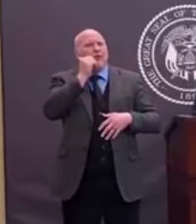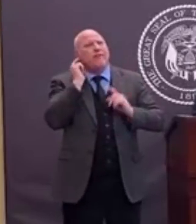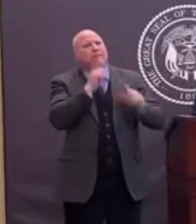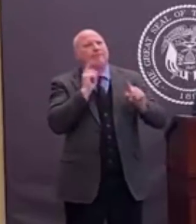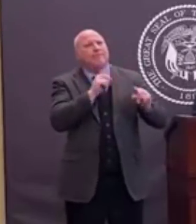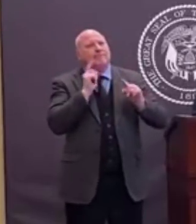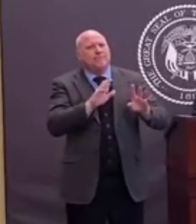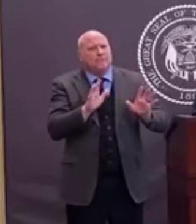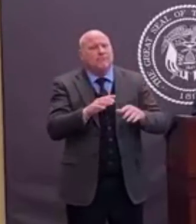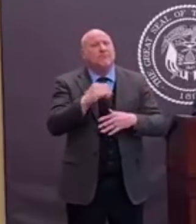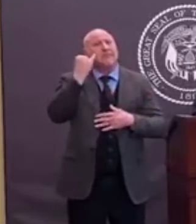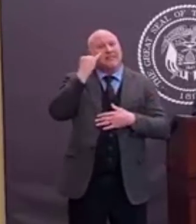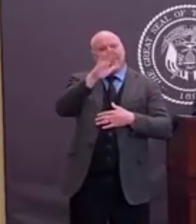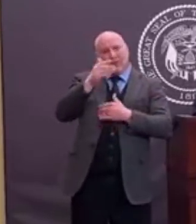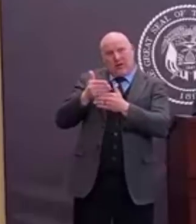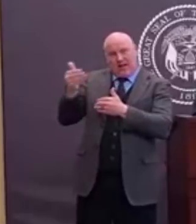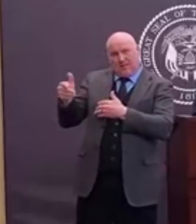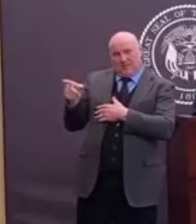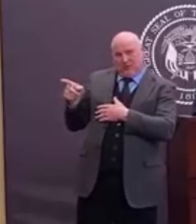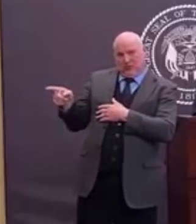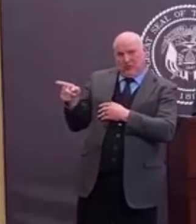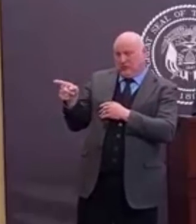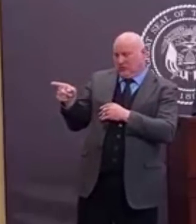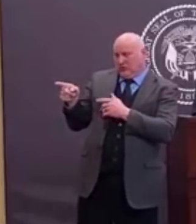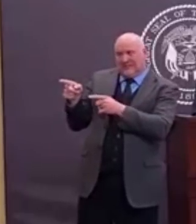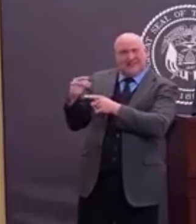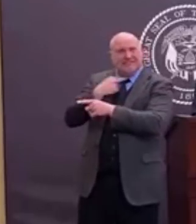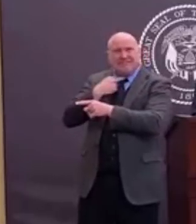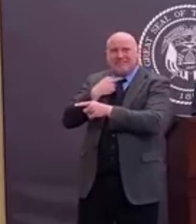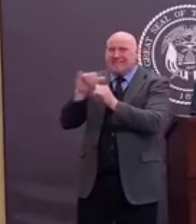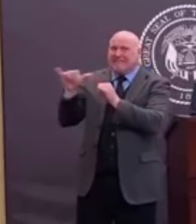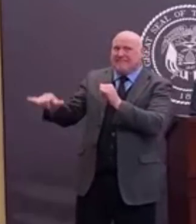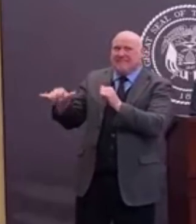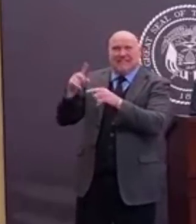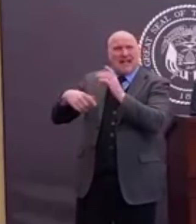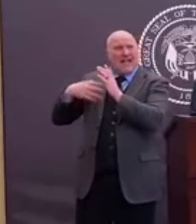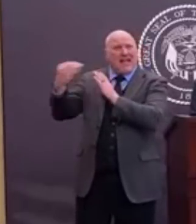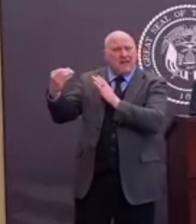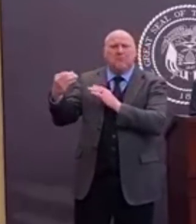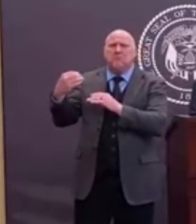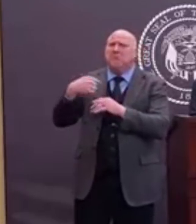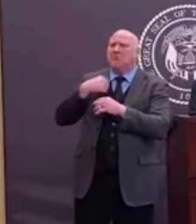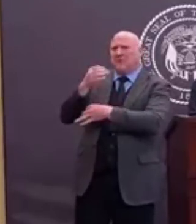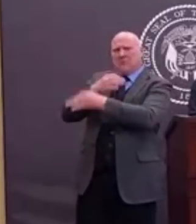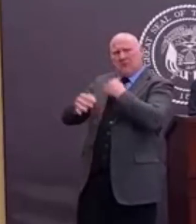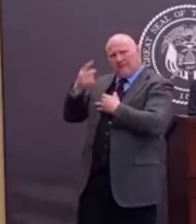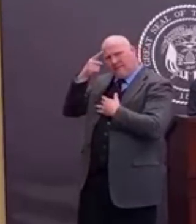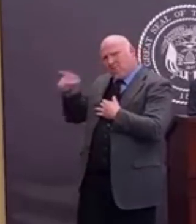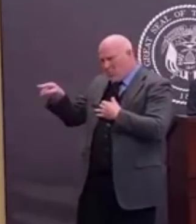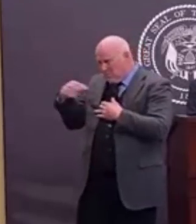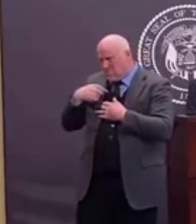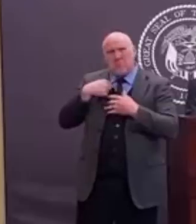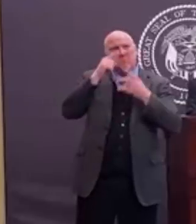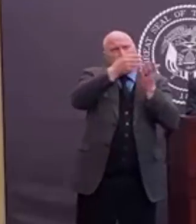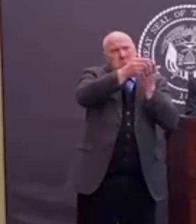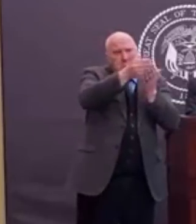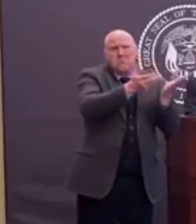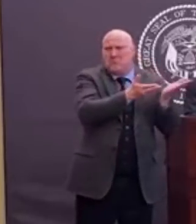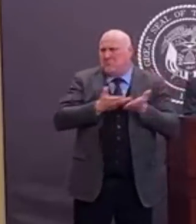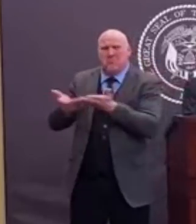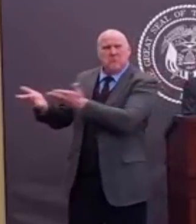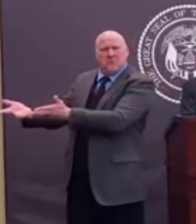help your neighbor and those who probably shouldn't be in the grocery store or around more people. Help them by getting groceries for them,